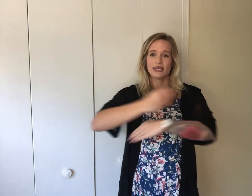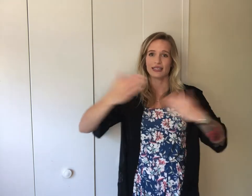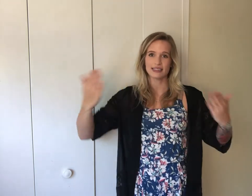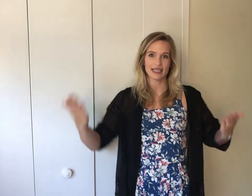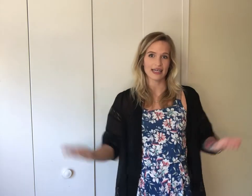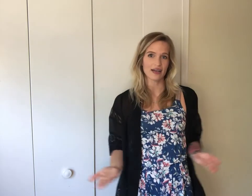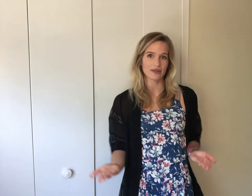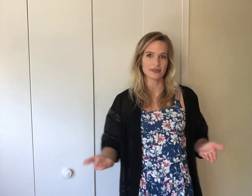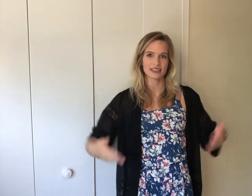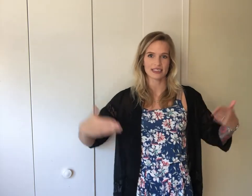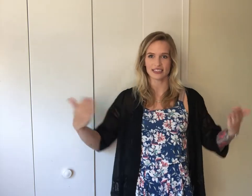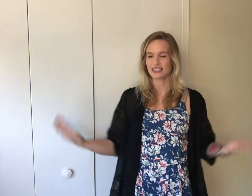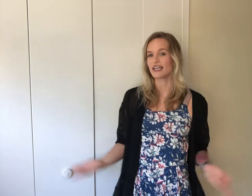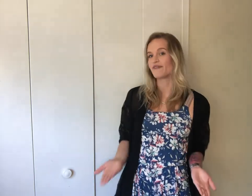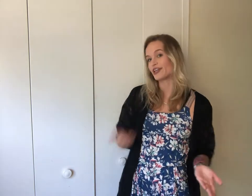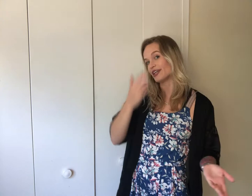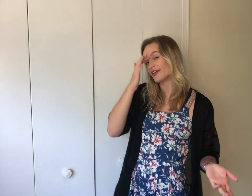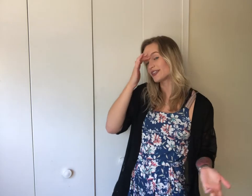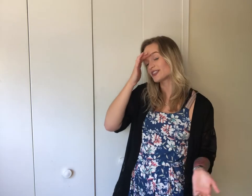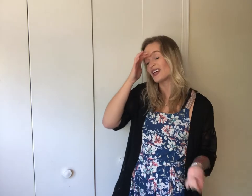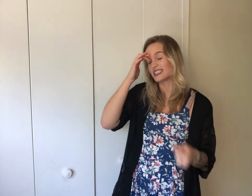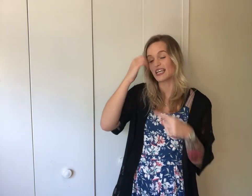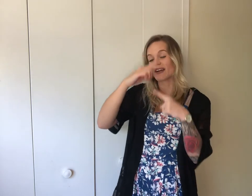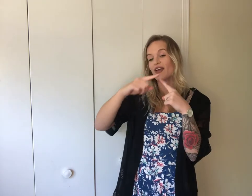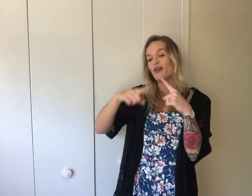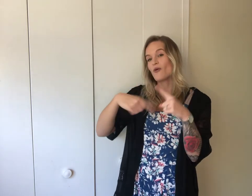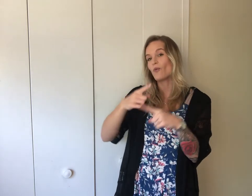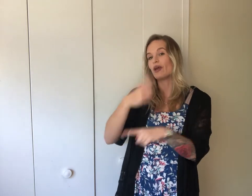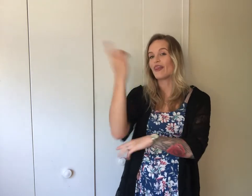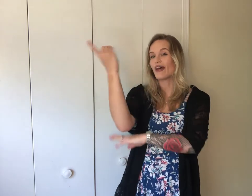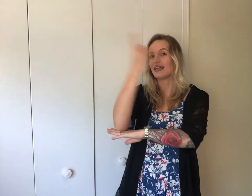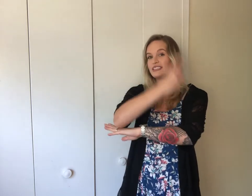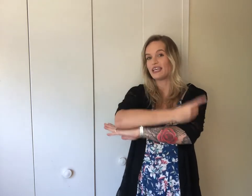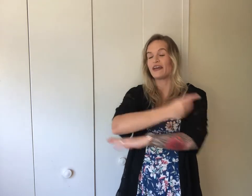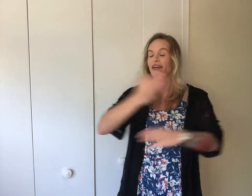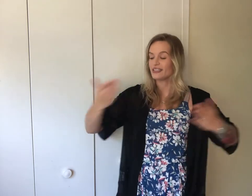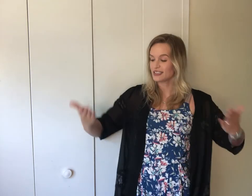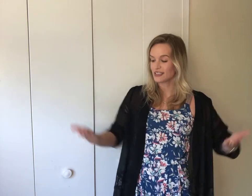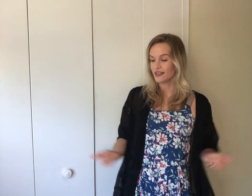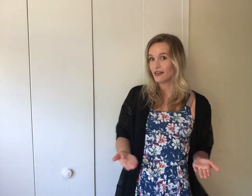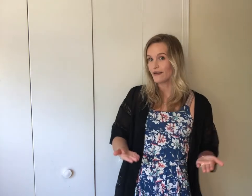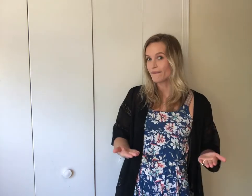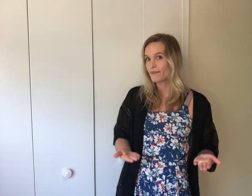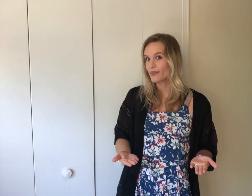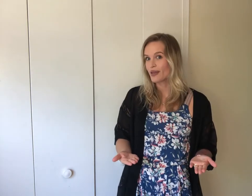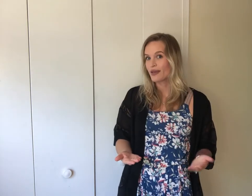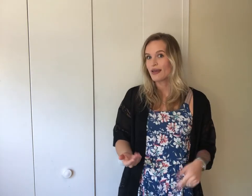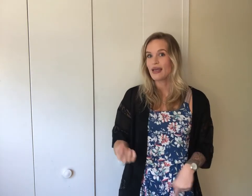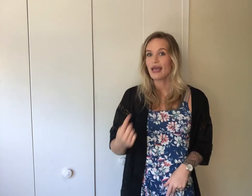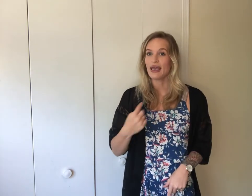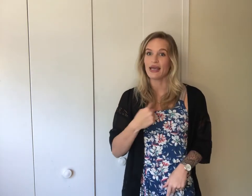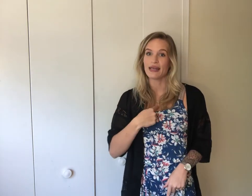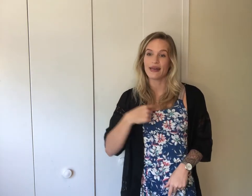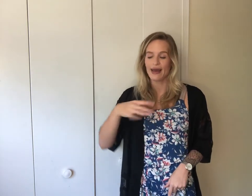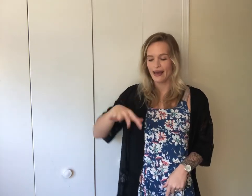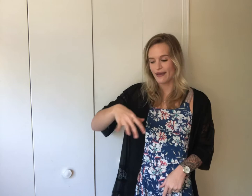that day comes, this is sign for here, so I sign, when that day is here, and I